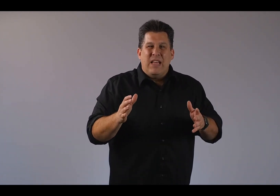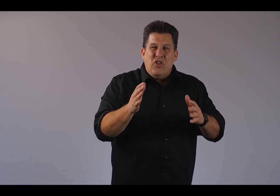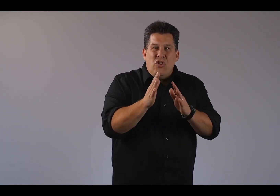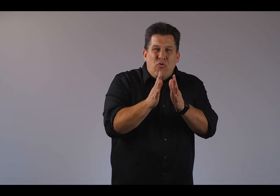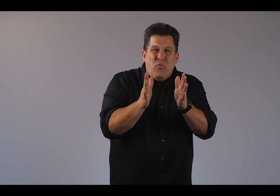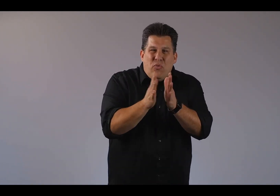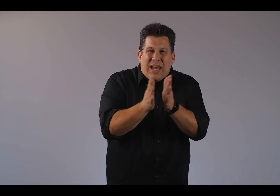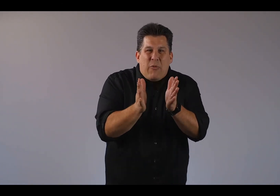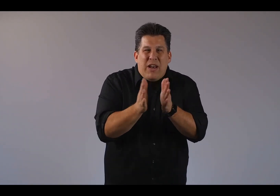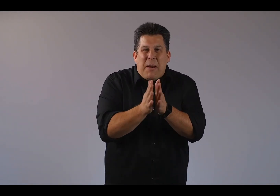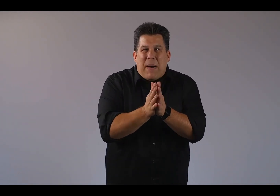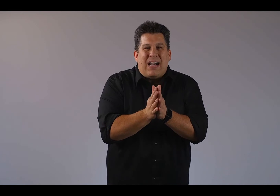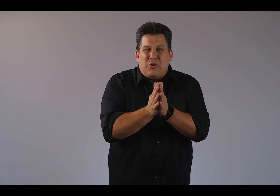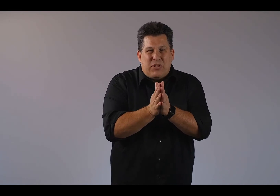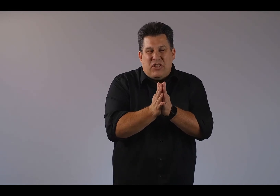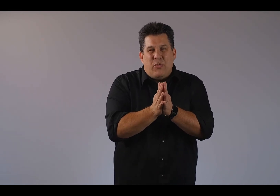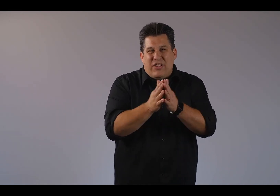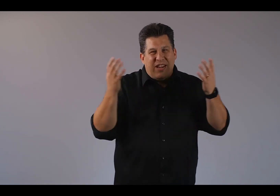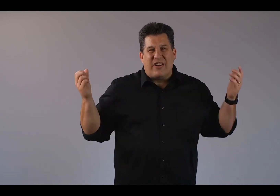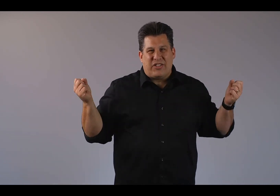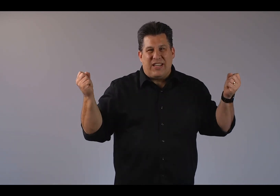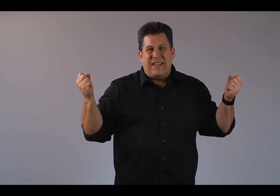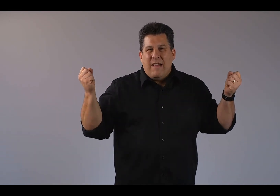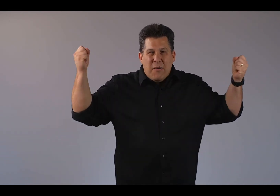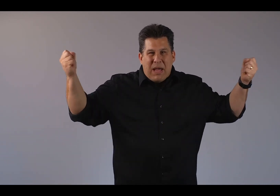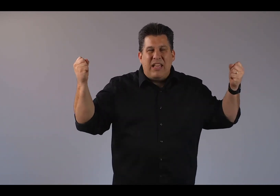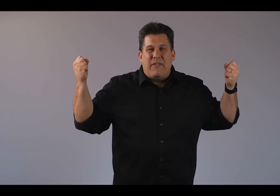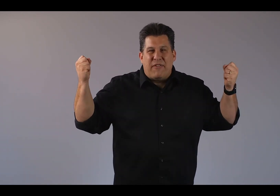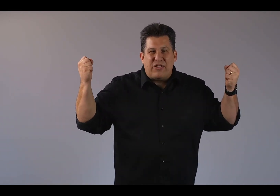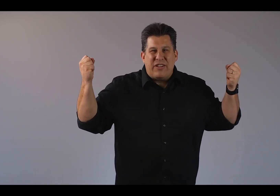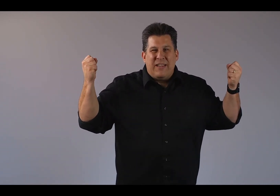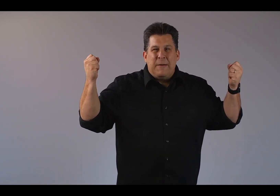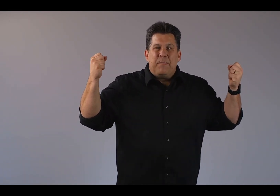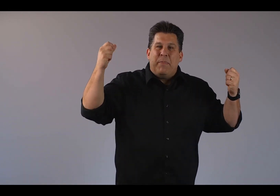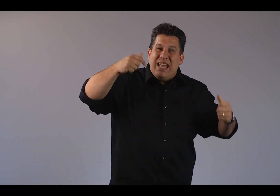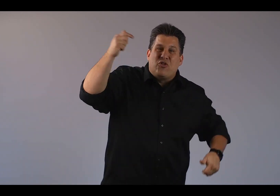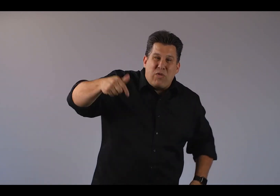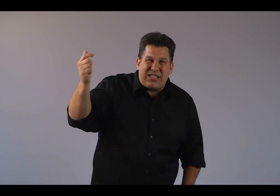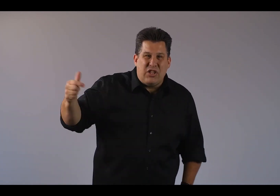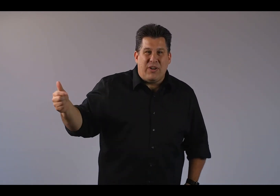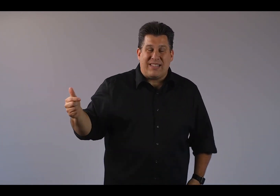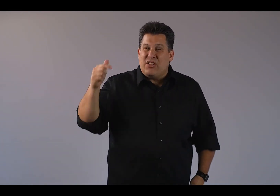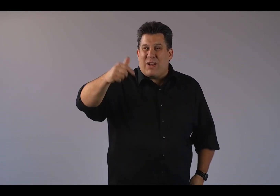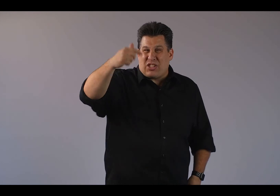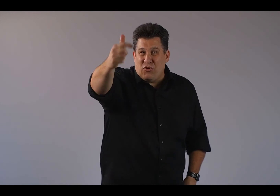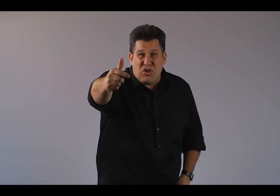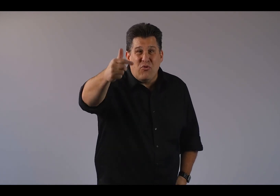You and I were in an impossible situation in our sin, in the belly of a fish. But he has rescued us. He's rescued you